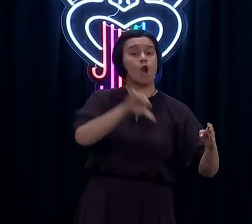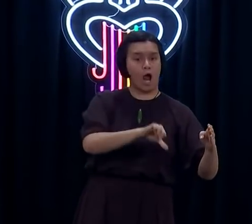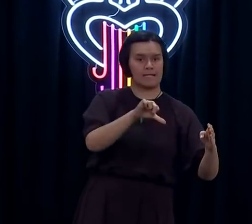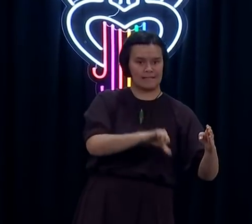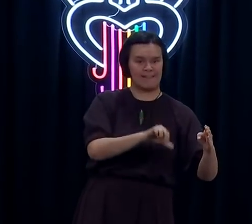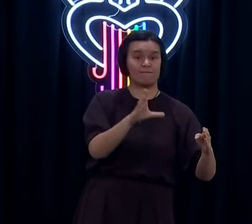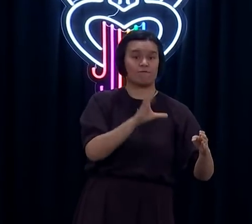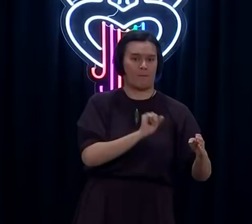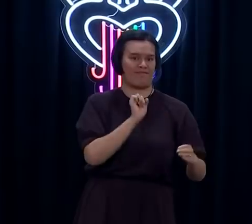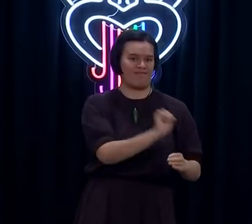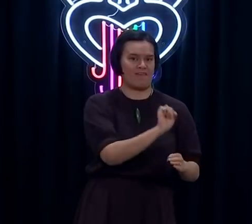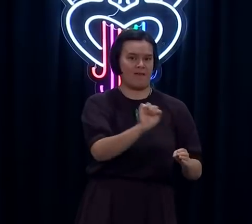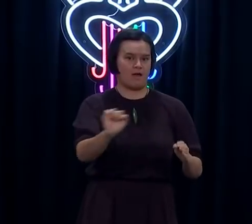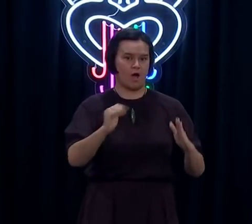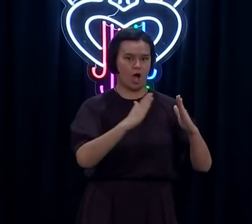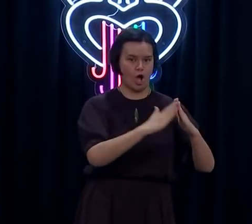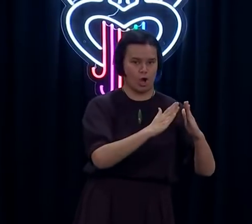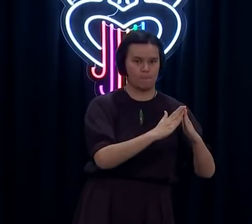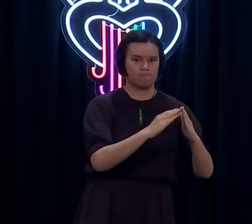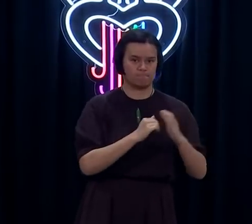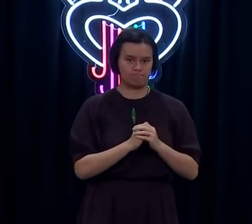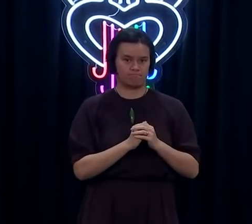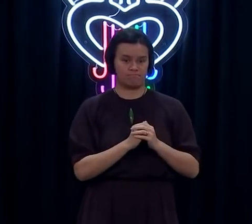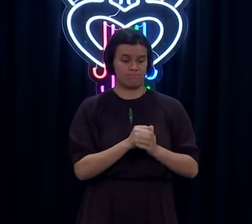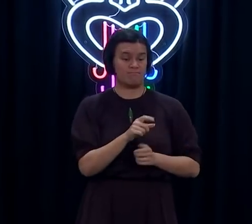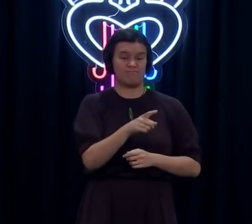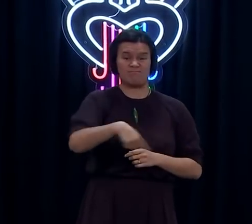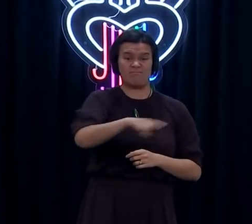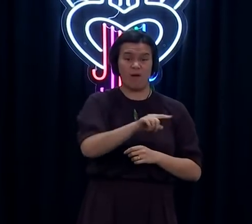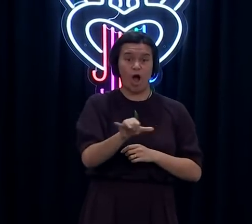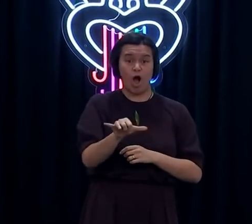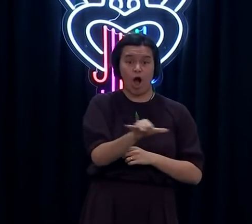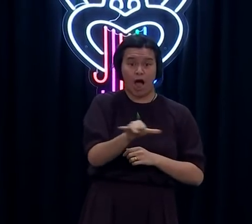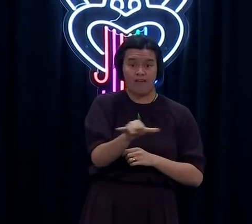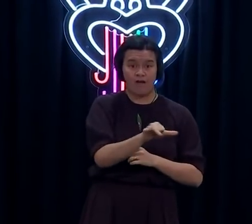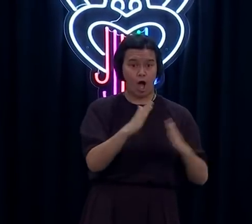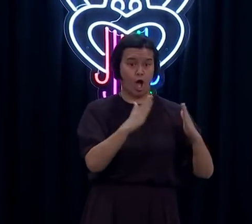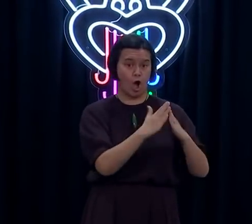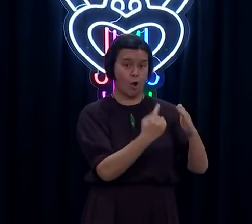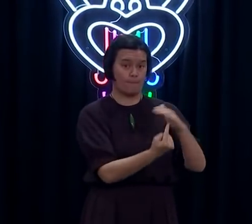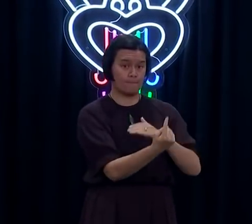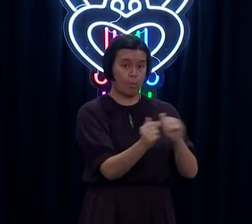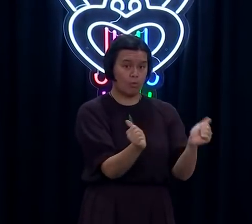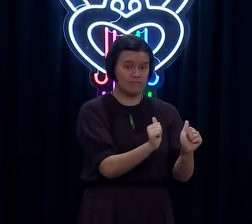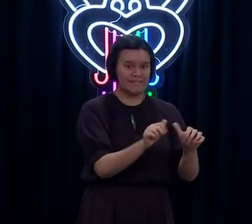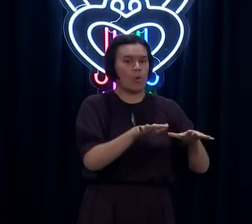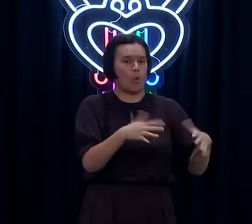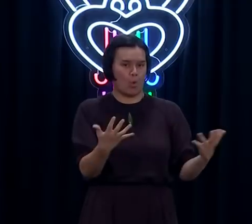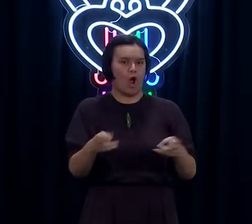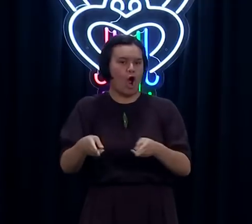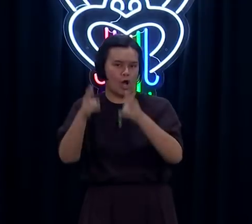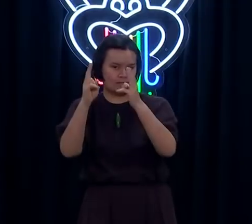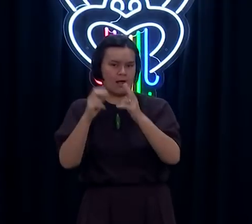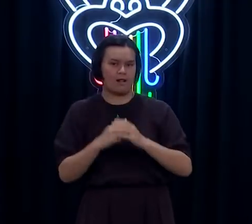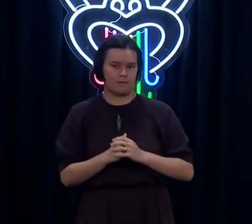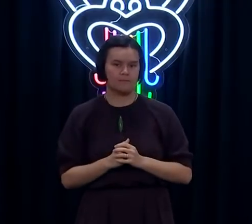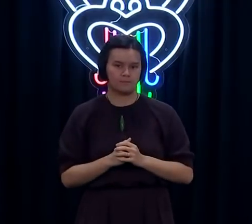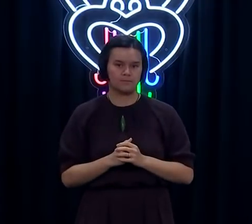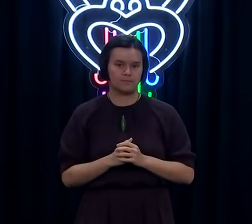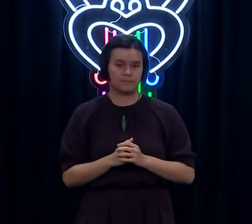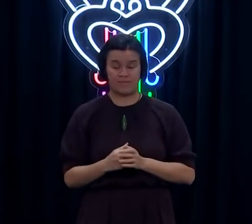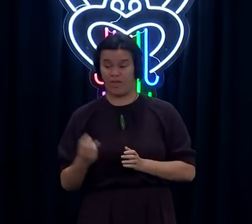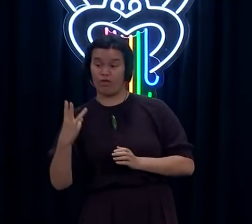they were tested, and the other nine were isolating at home. Investigations into the connections of three